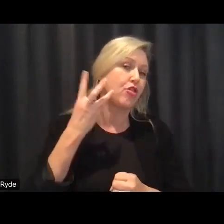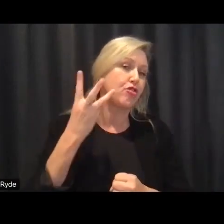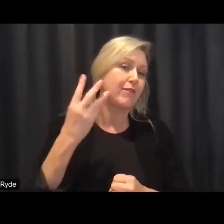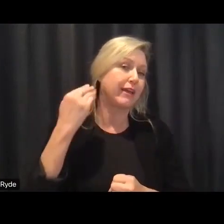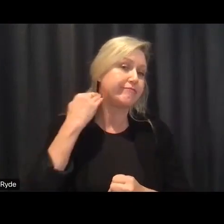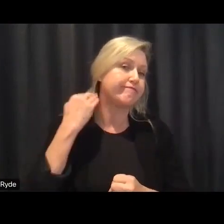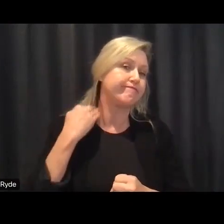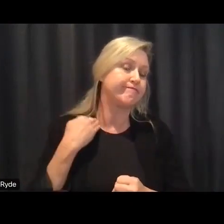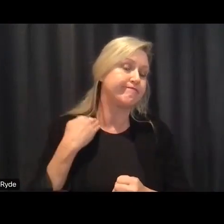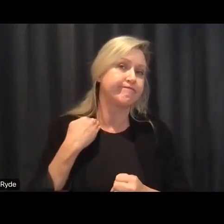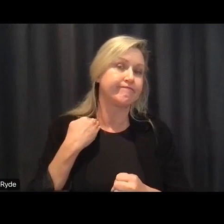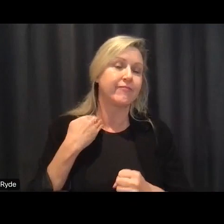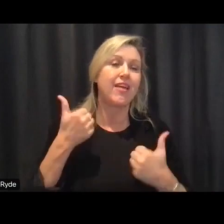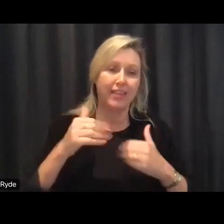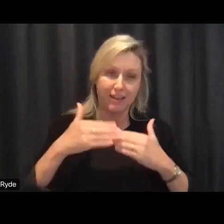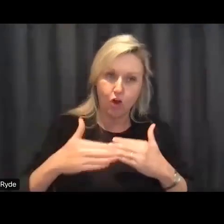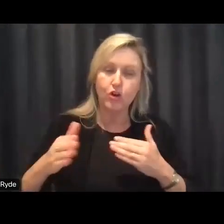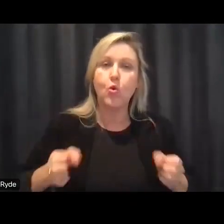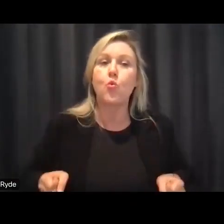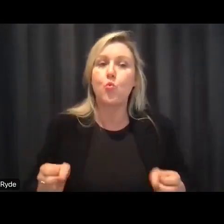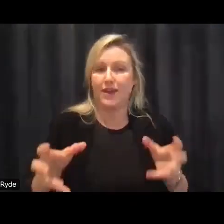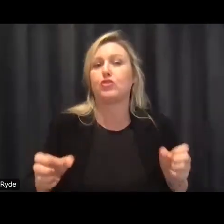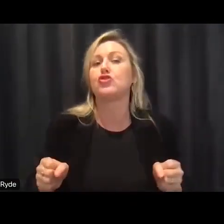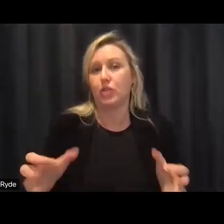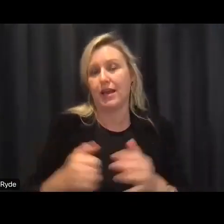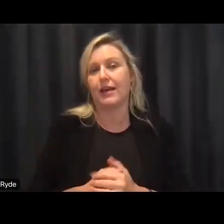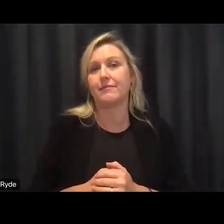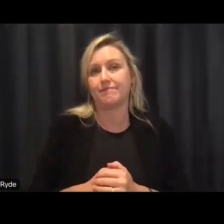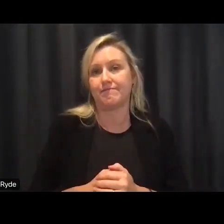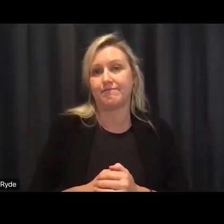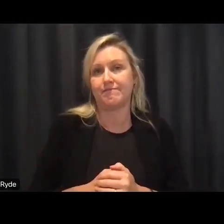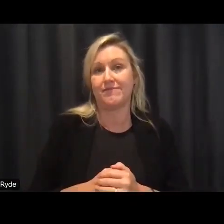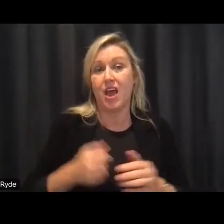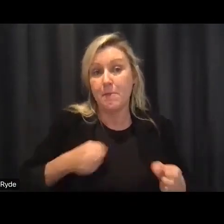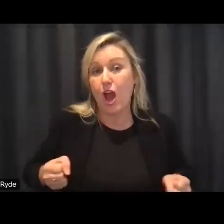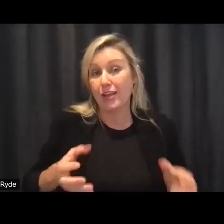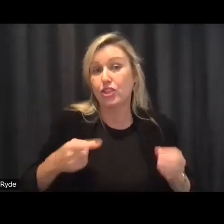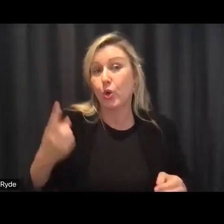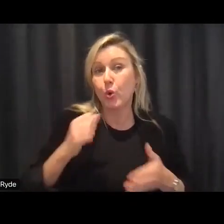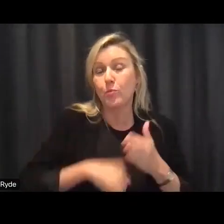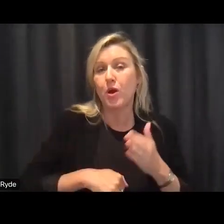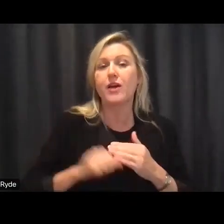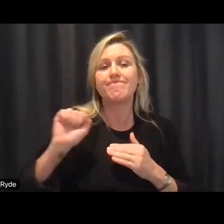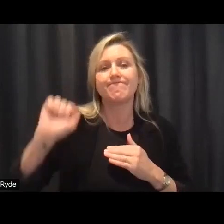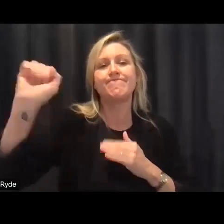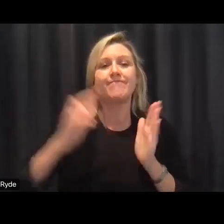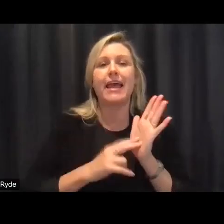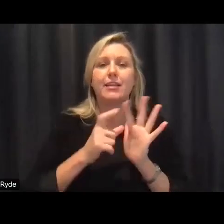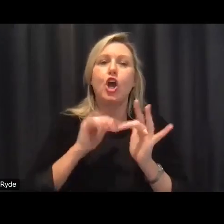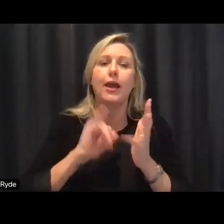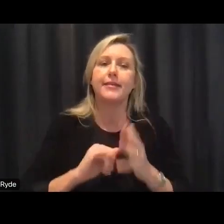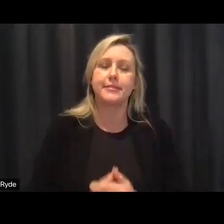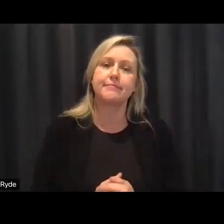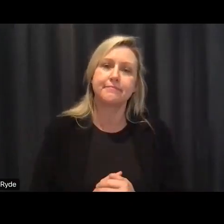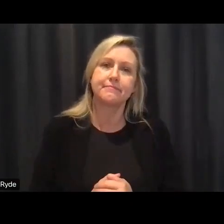since and the one i'm sitting in here today was funded by the national disability insurance scheme every